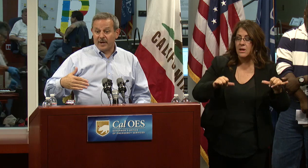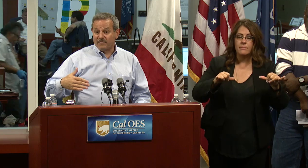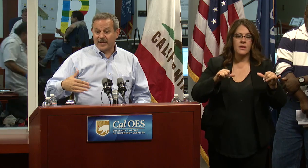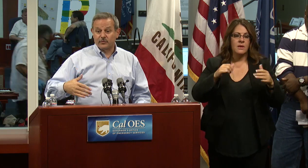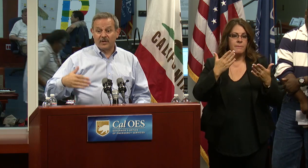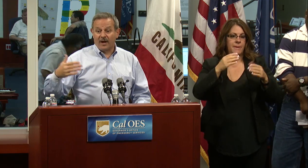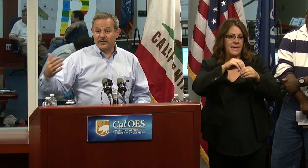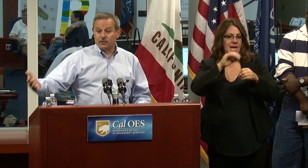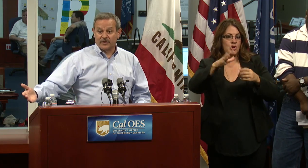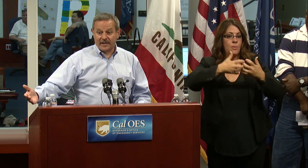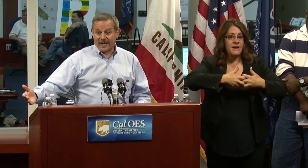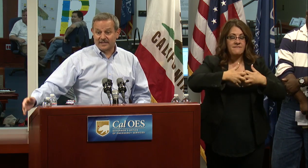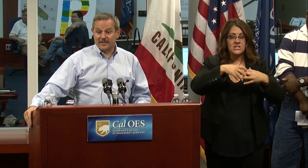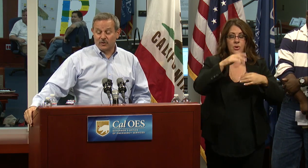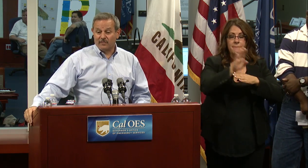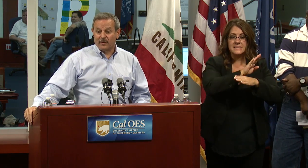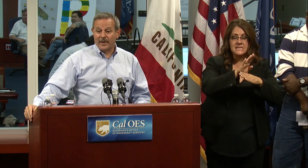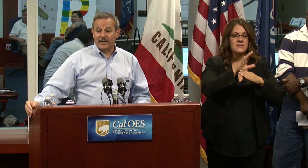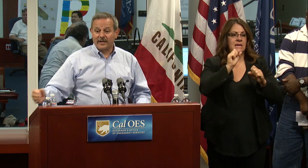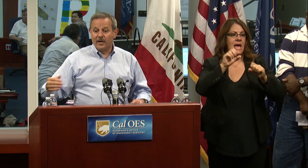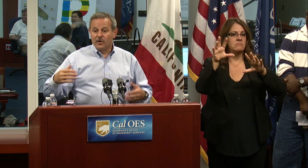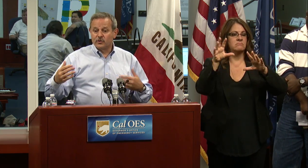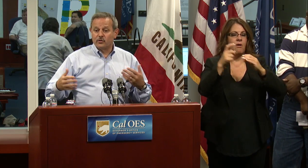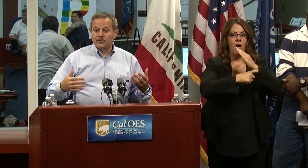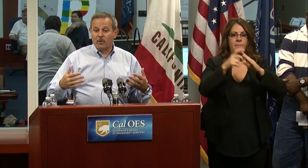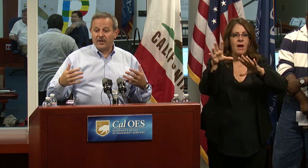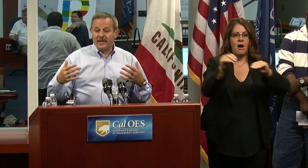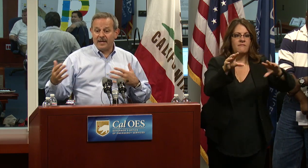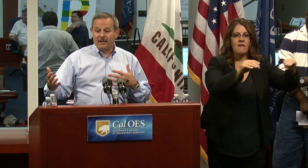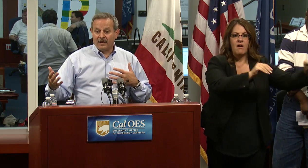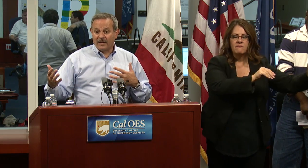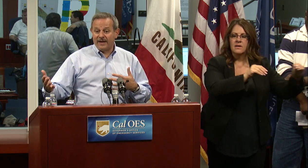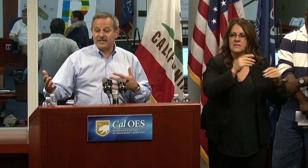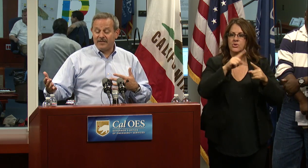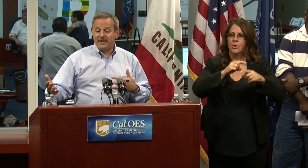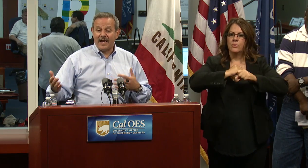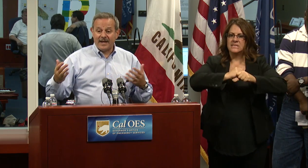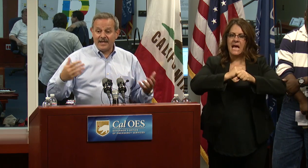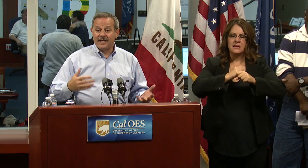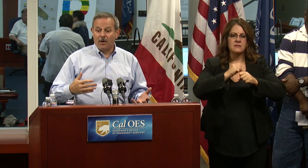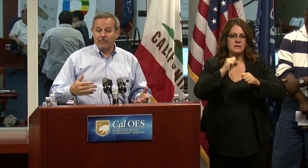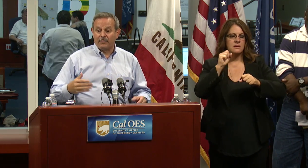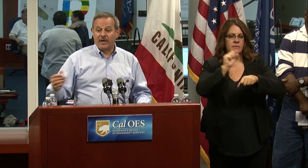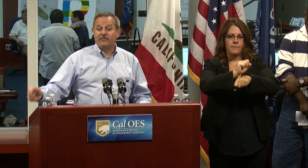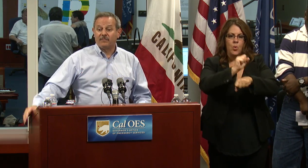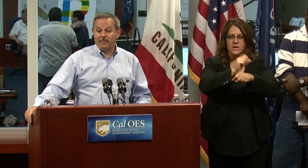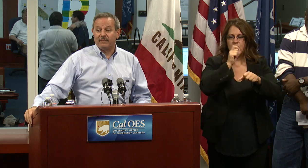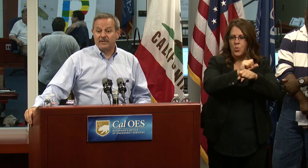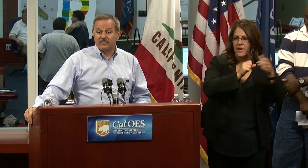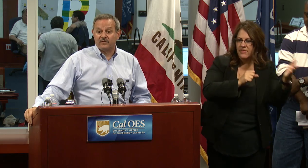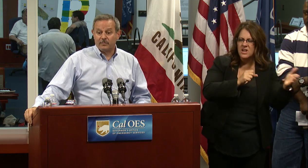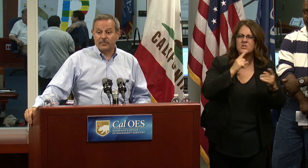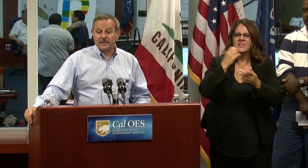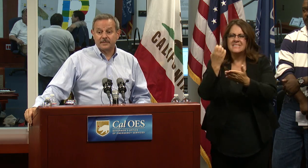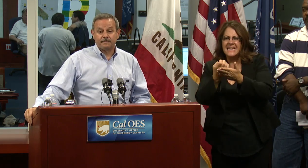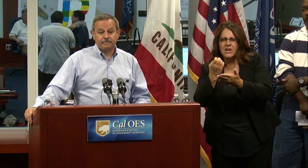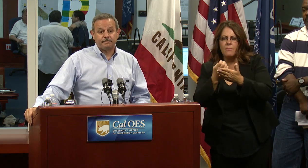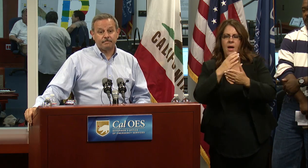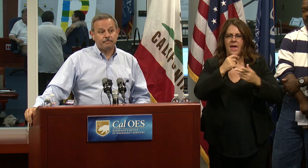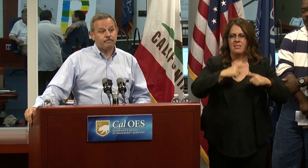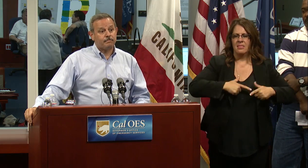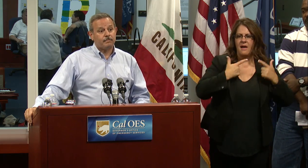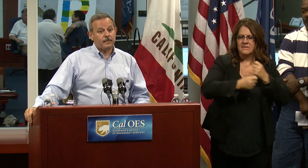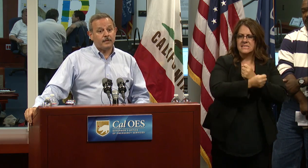your manufacturing lines or shut the gas lines off automatically. So there's both a life safety and an economic benefit from having this system in place.